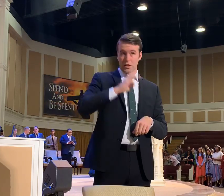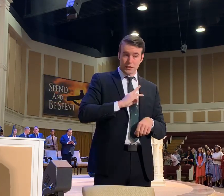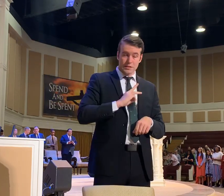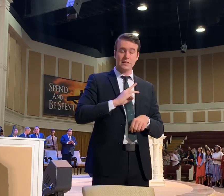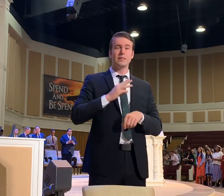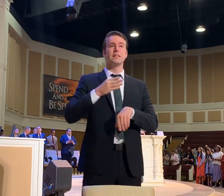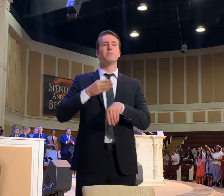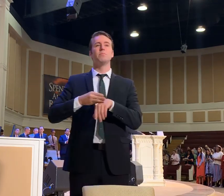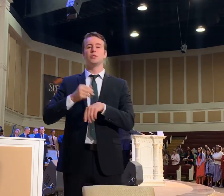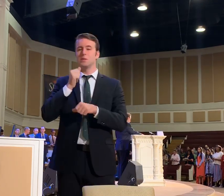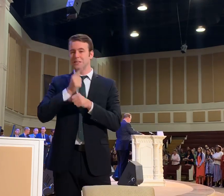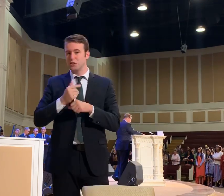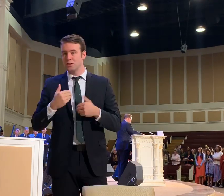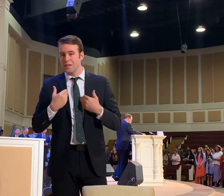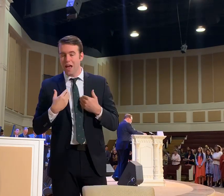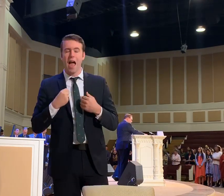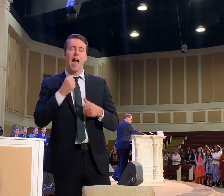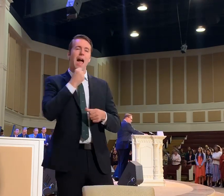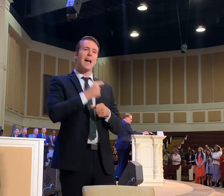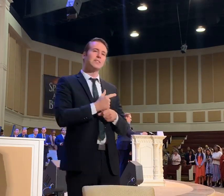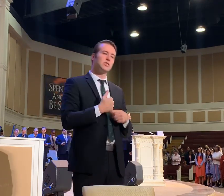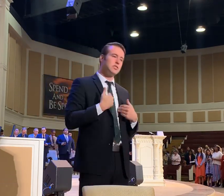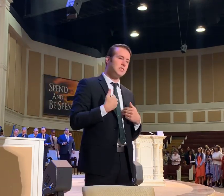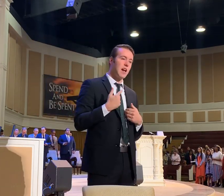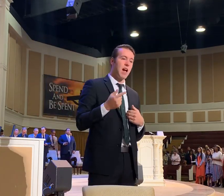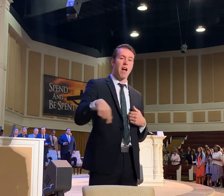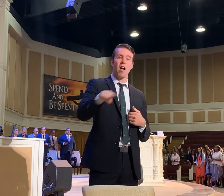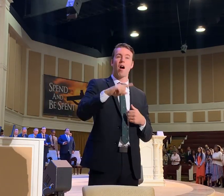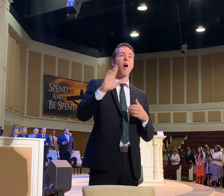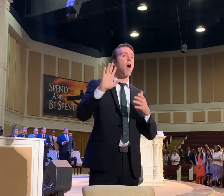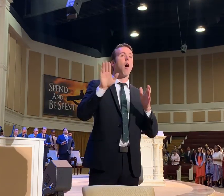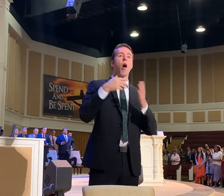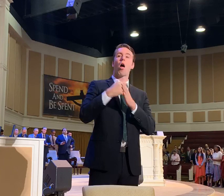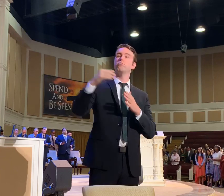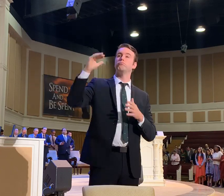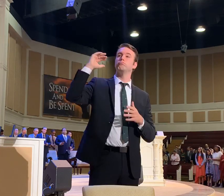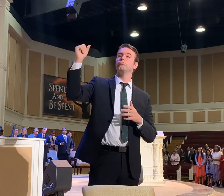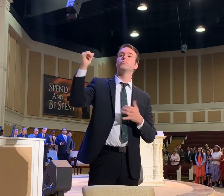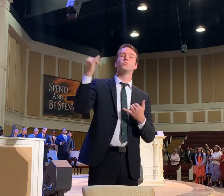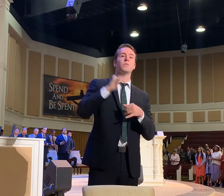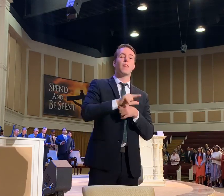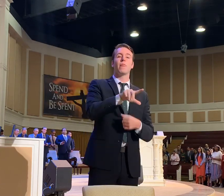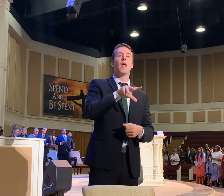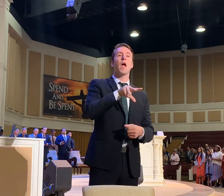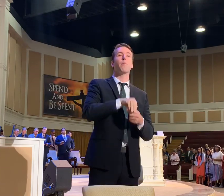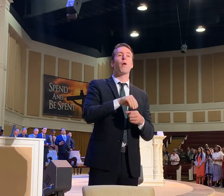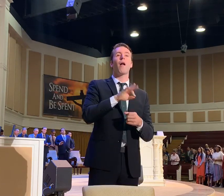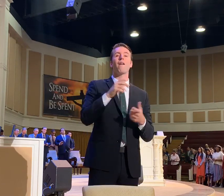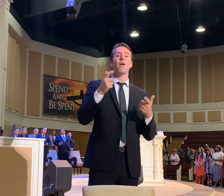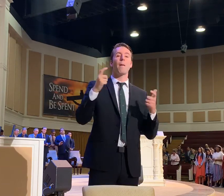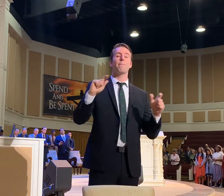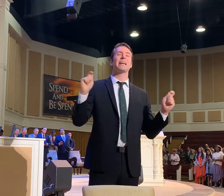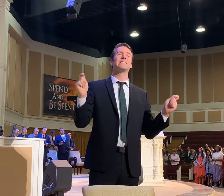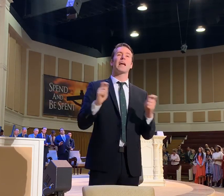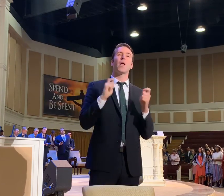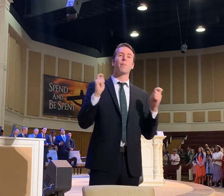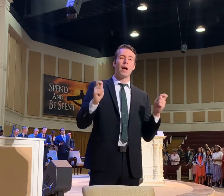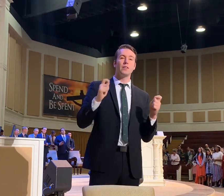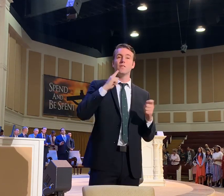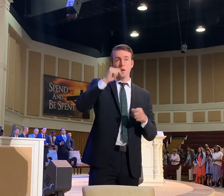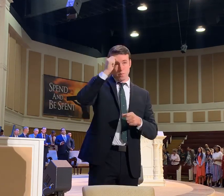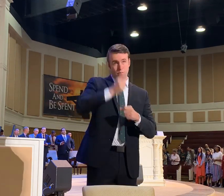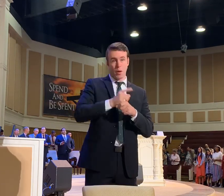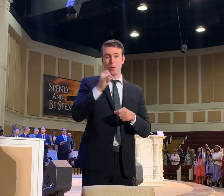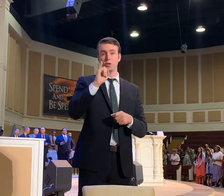Sister Young. And Sister Young are all gone tonight. They are part of a big celebration for